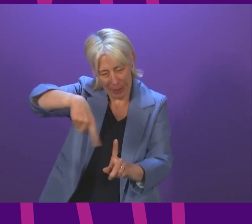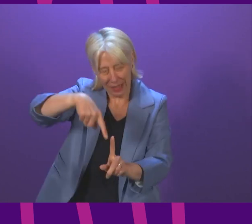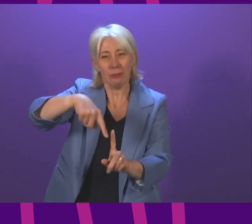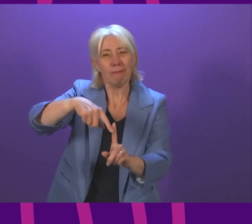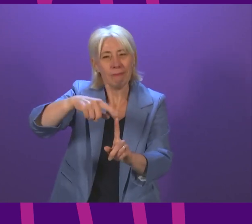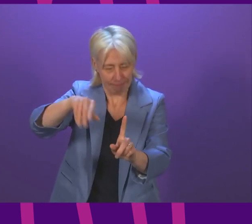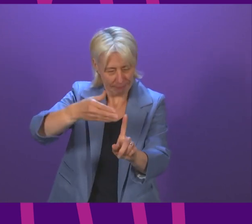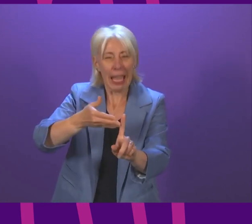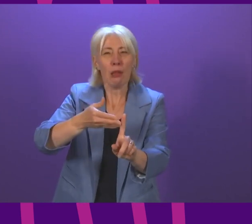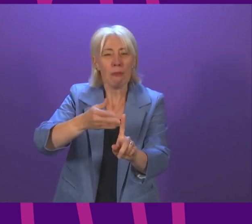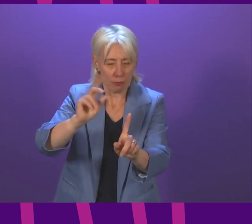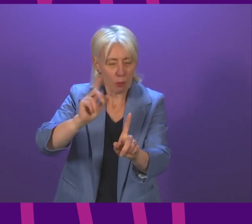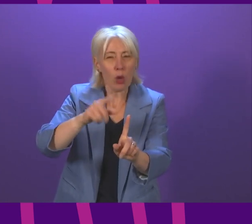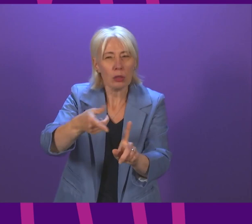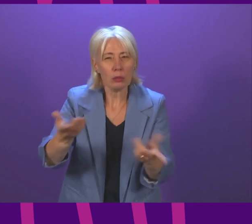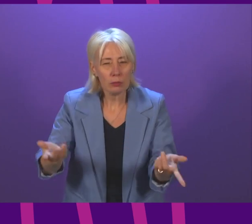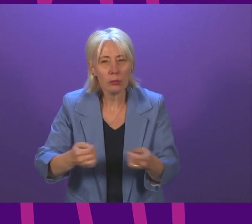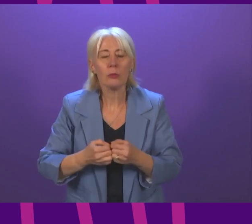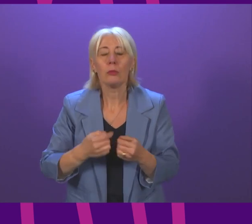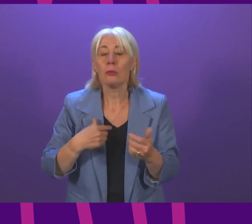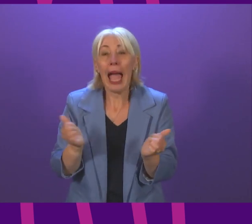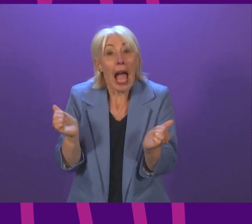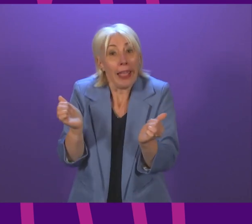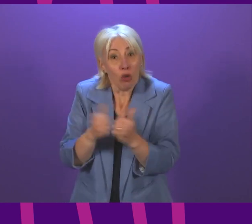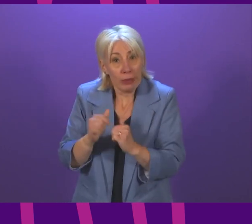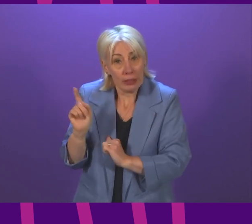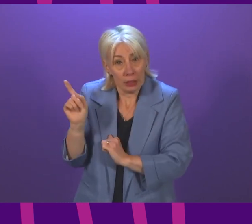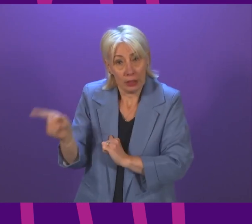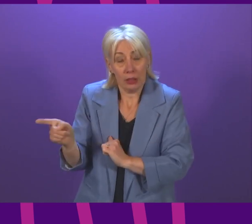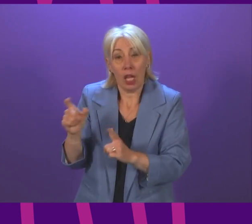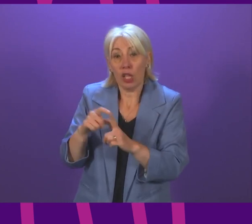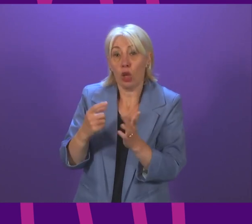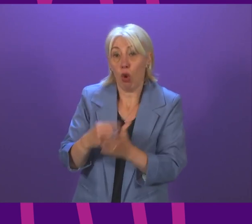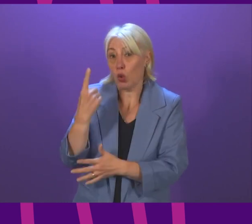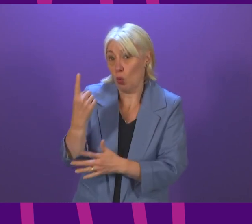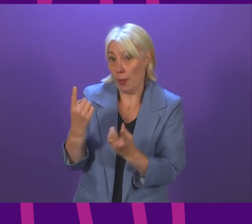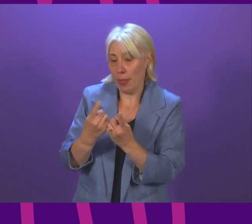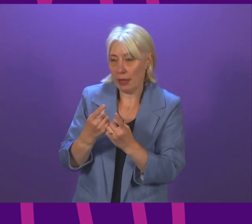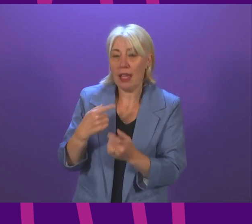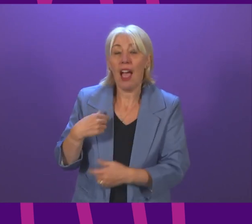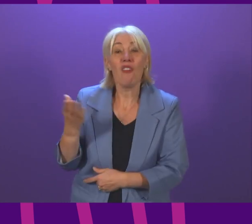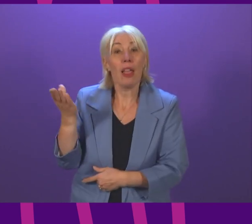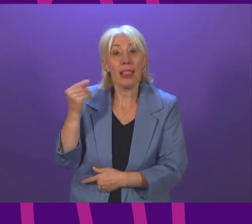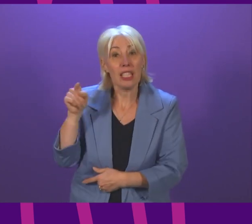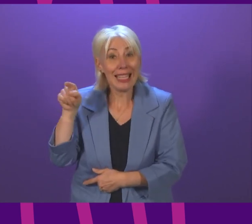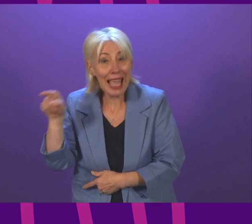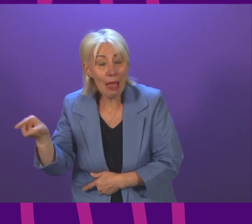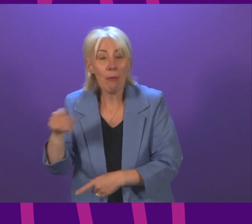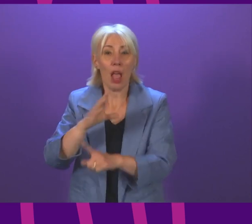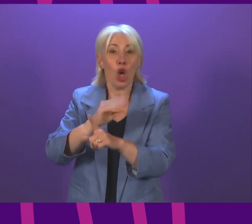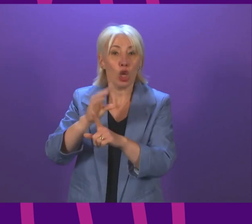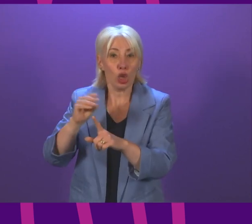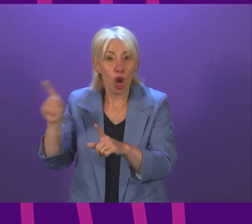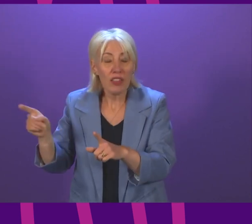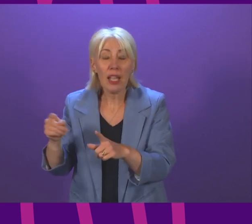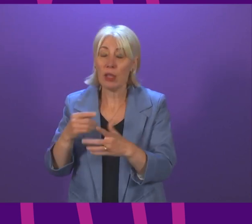here. And there is one point I agree with Douglas Ross on. If we'd listen to him and the Conservatives, then many